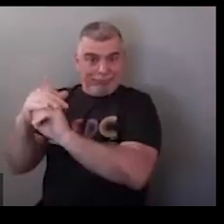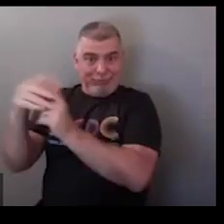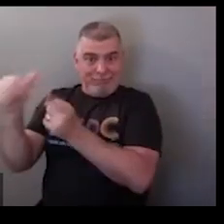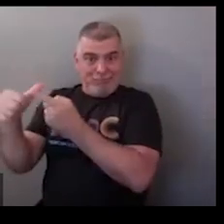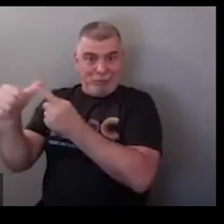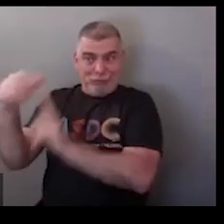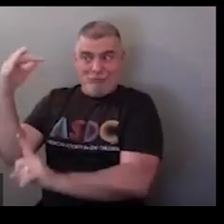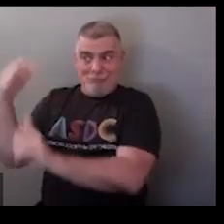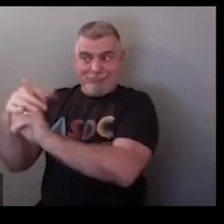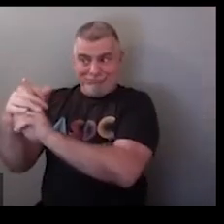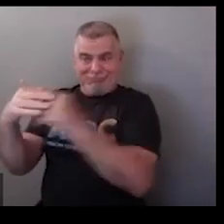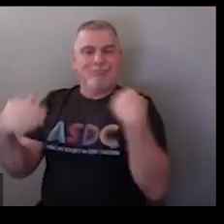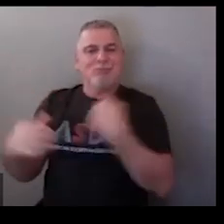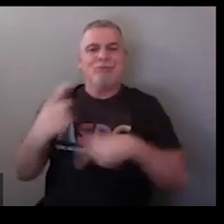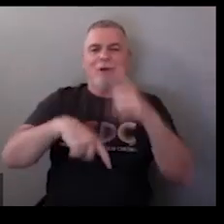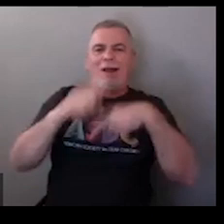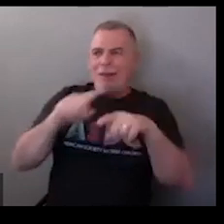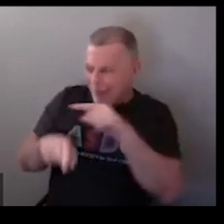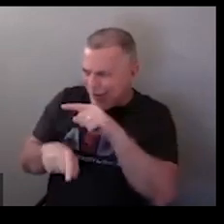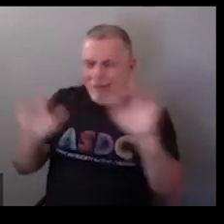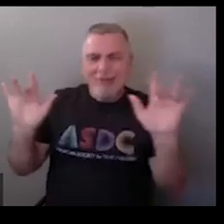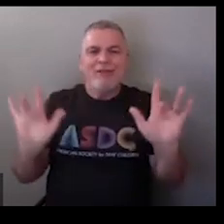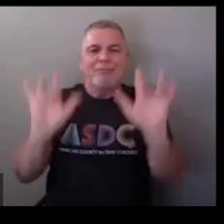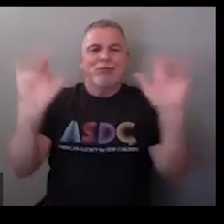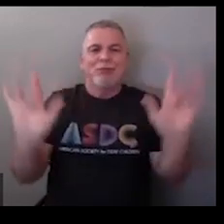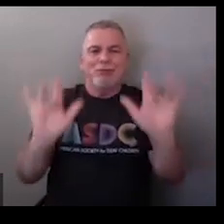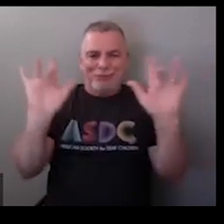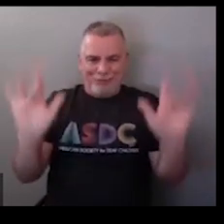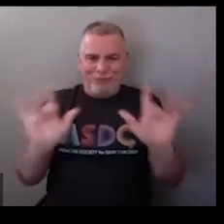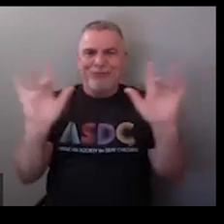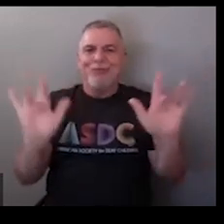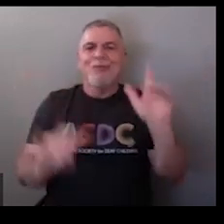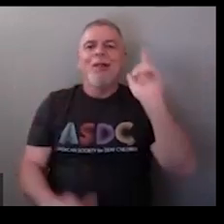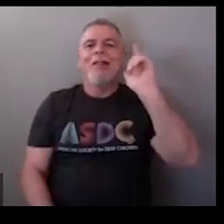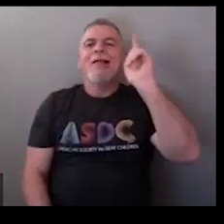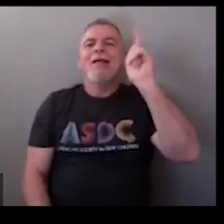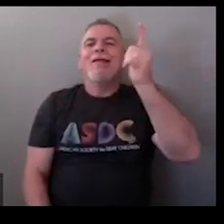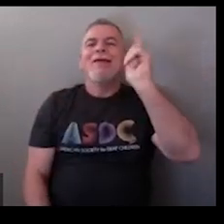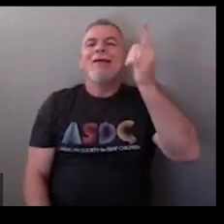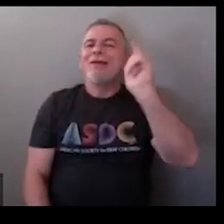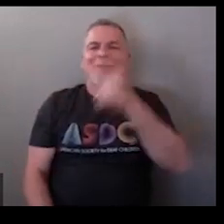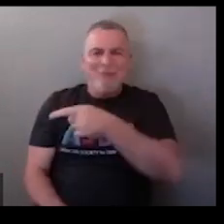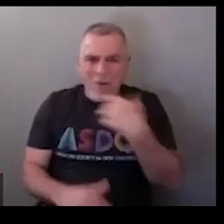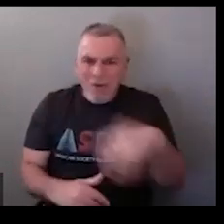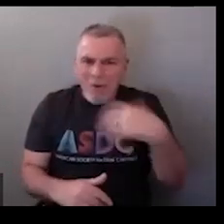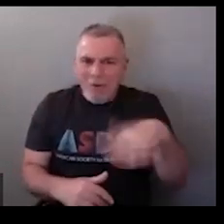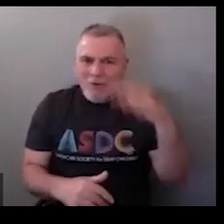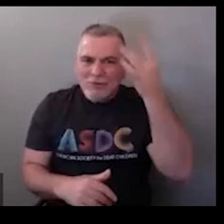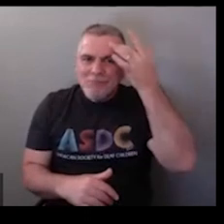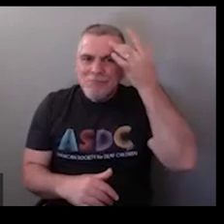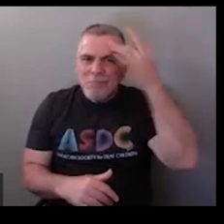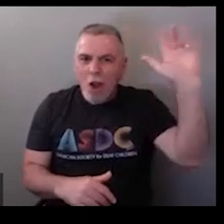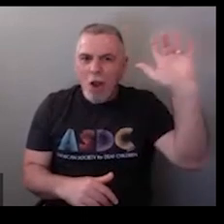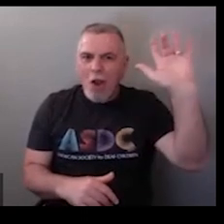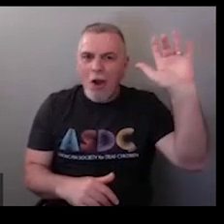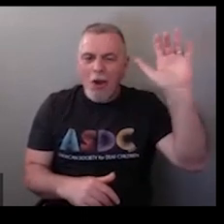this is how computer was done you know so the sign was derived from the way it looked and then as technology evolved